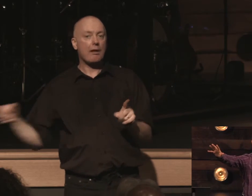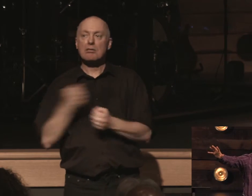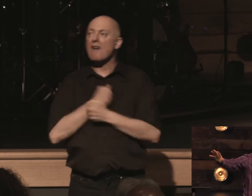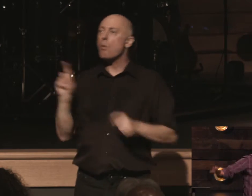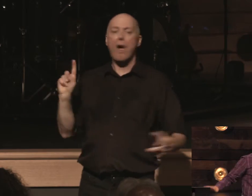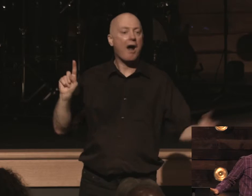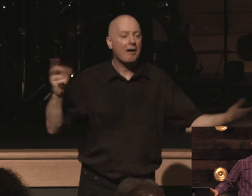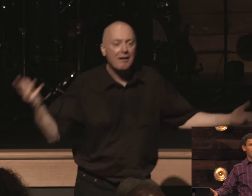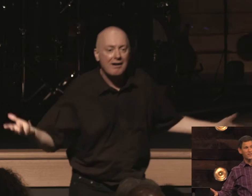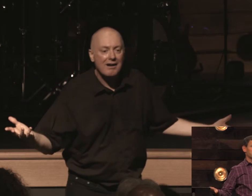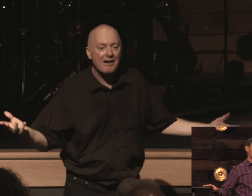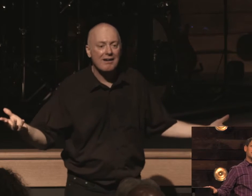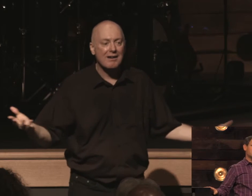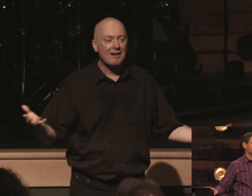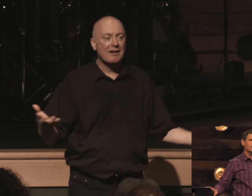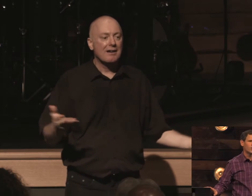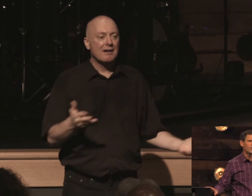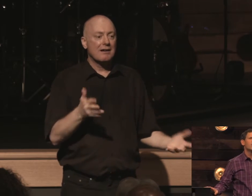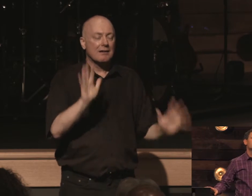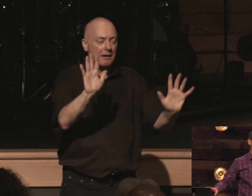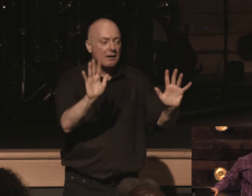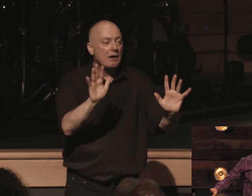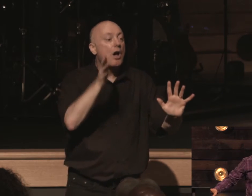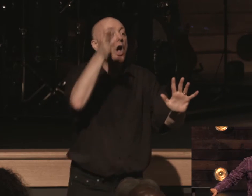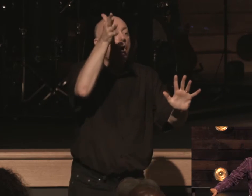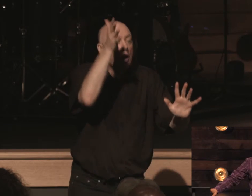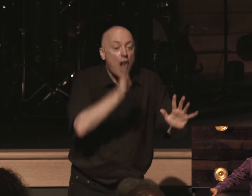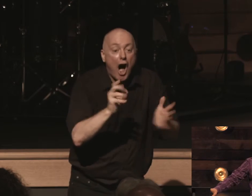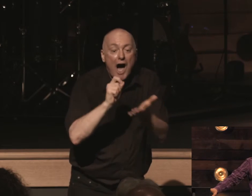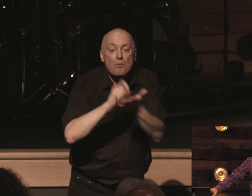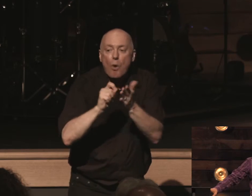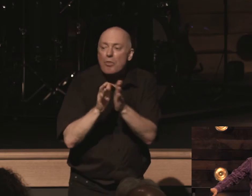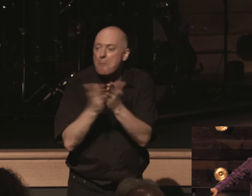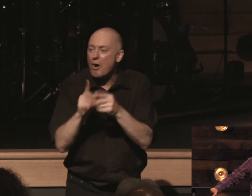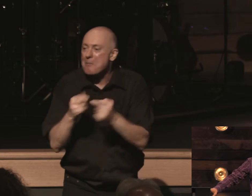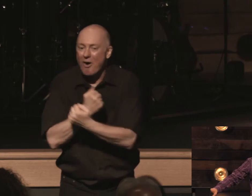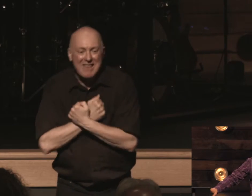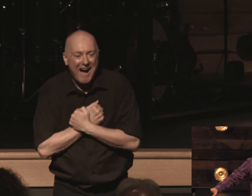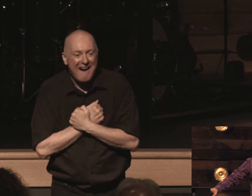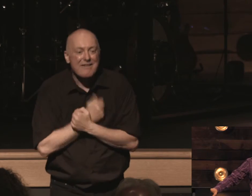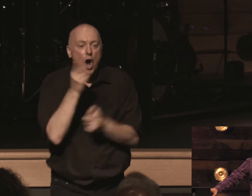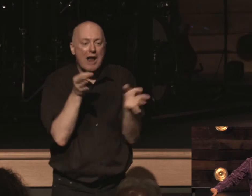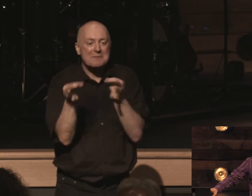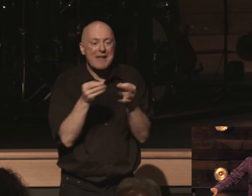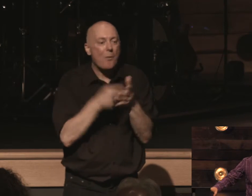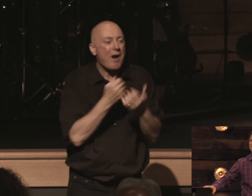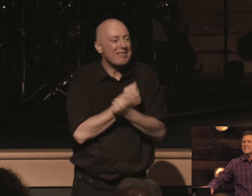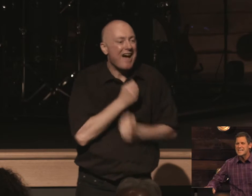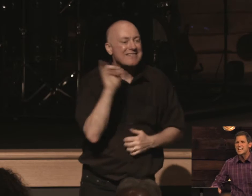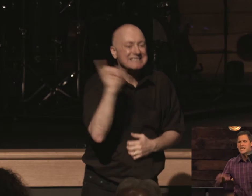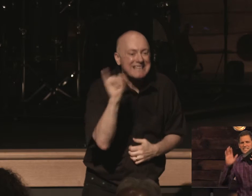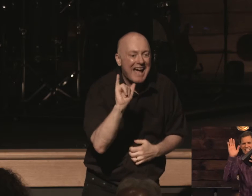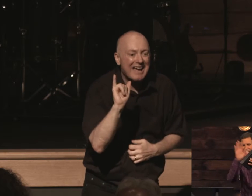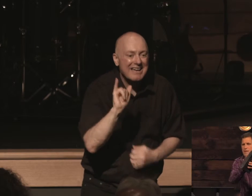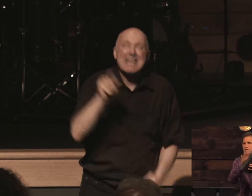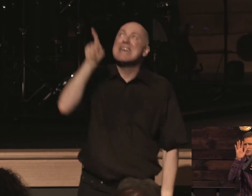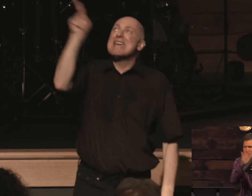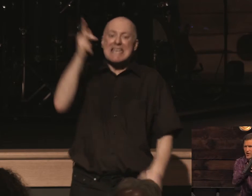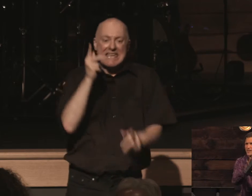man if god is love then god is this no no no god wrote the book on love god defines what love is like and he keeps us here at